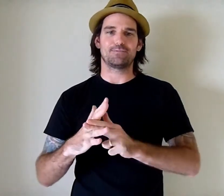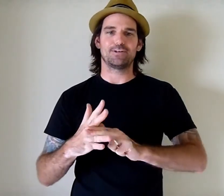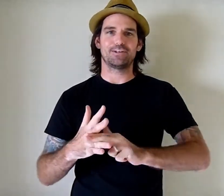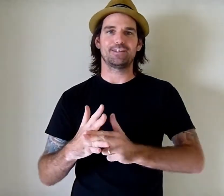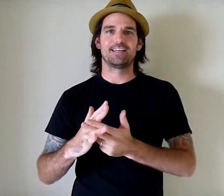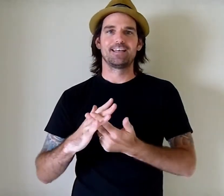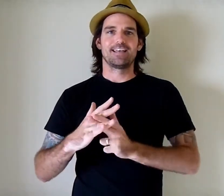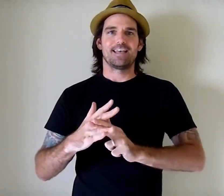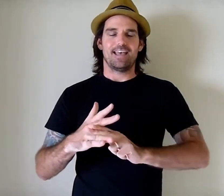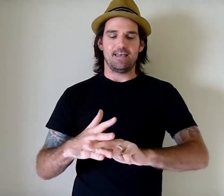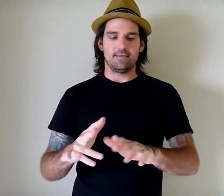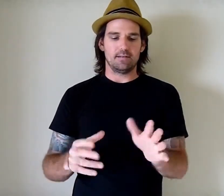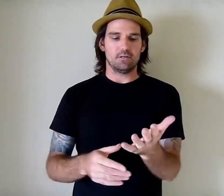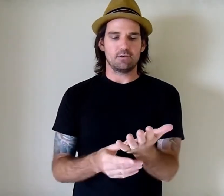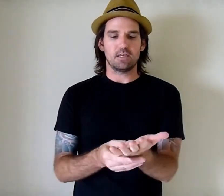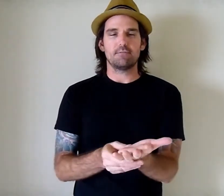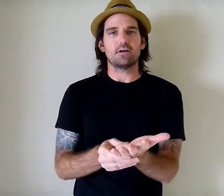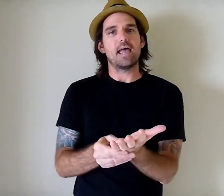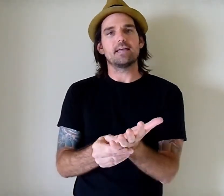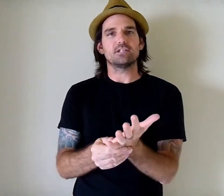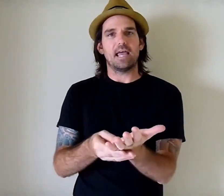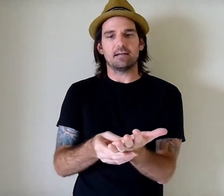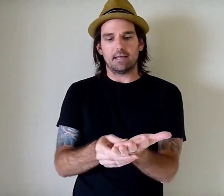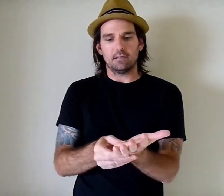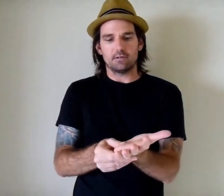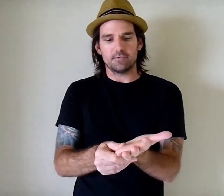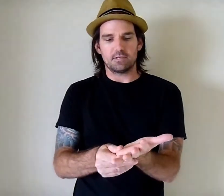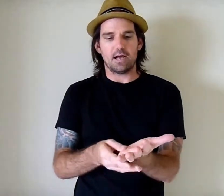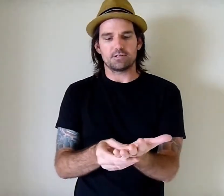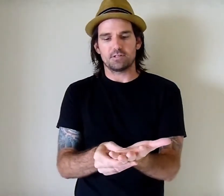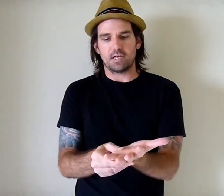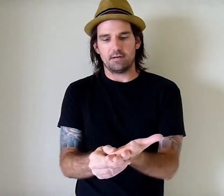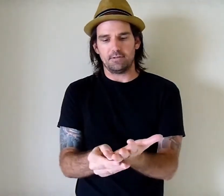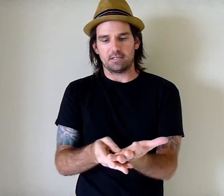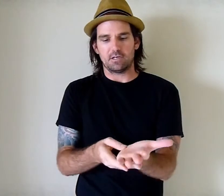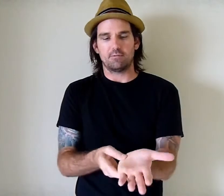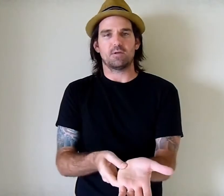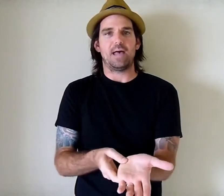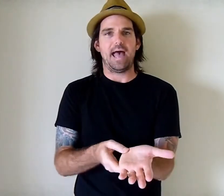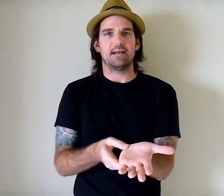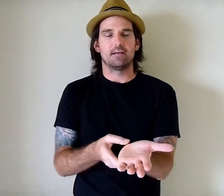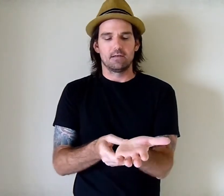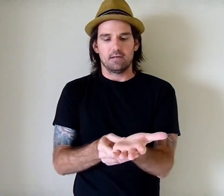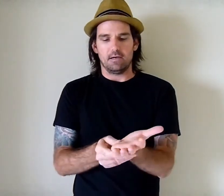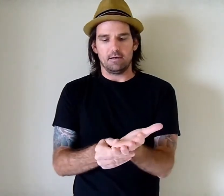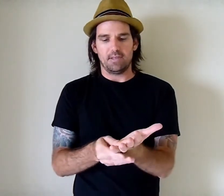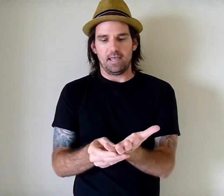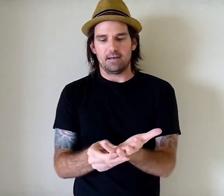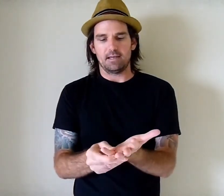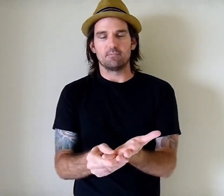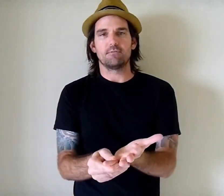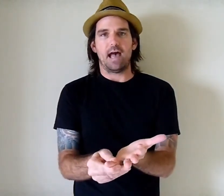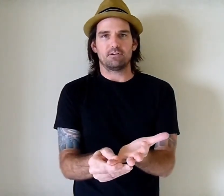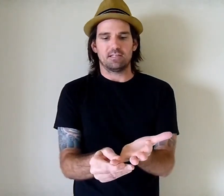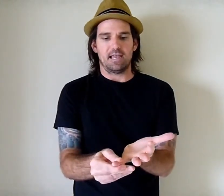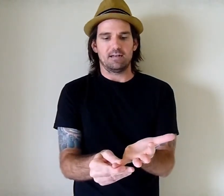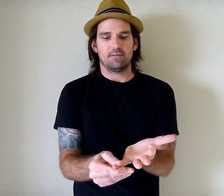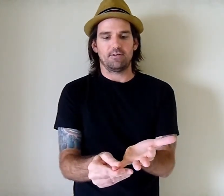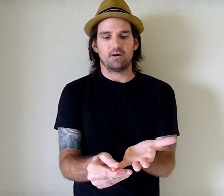feel good. And then you can give your hand each hand like a little massage. Just kind of like start with the pad of the hand and move out to the end of the finger